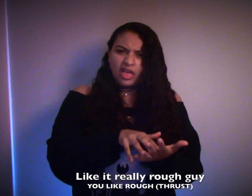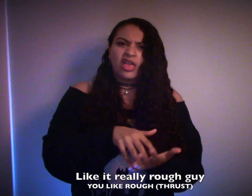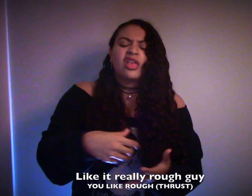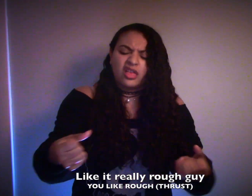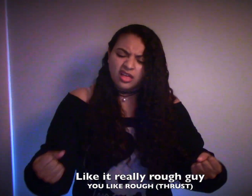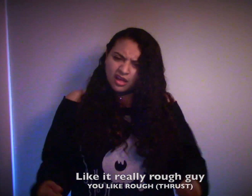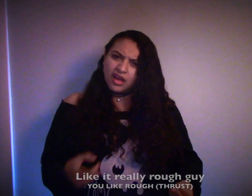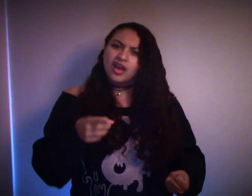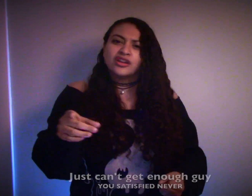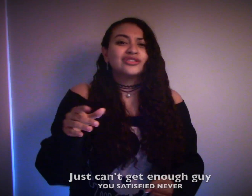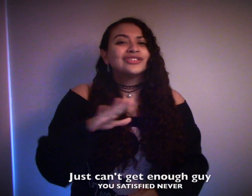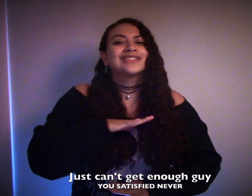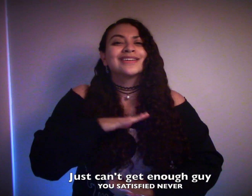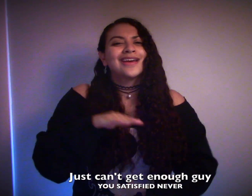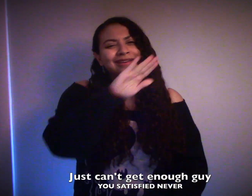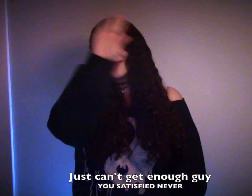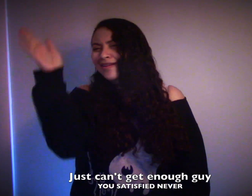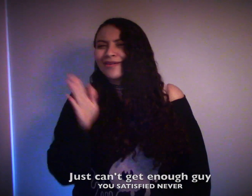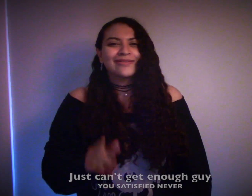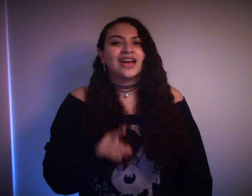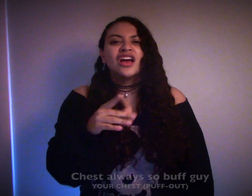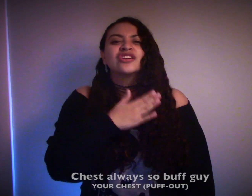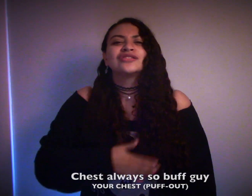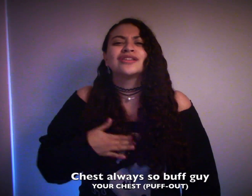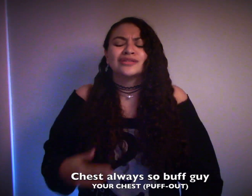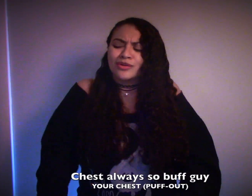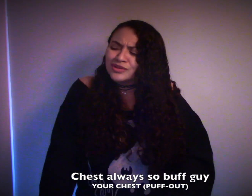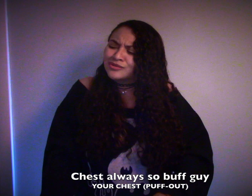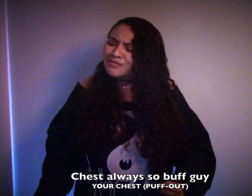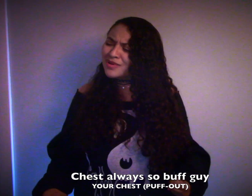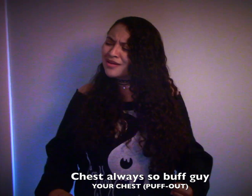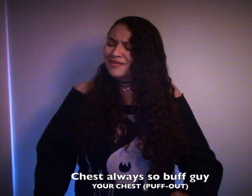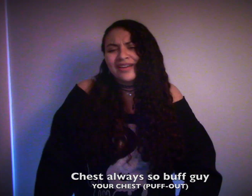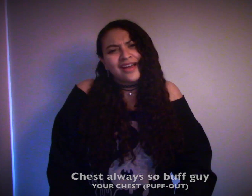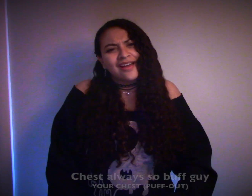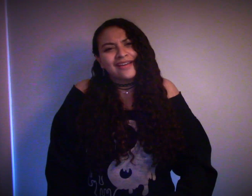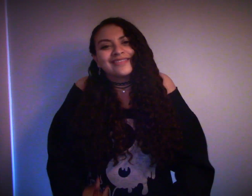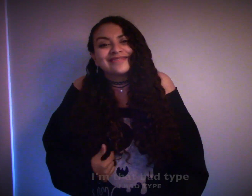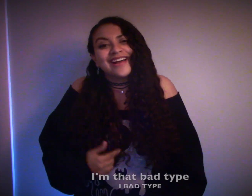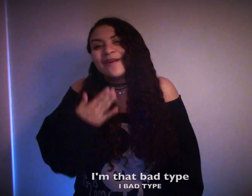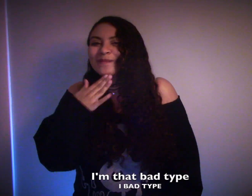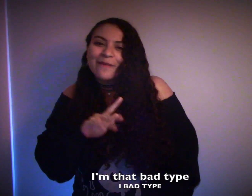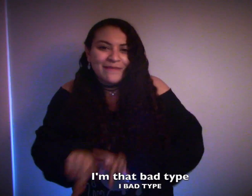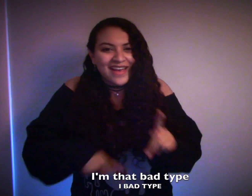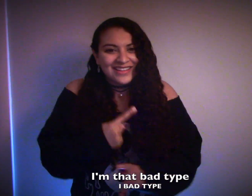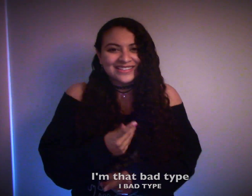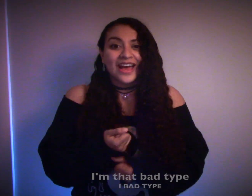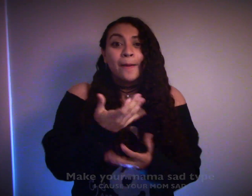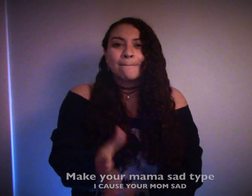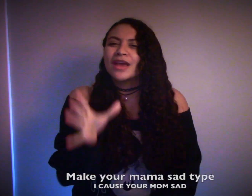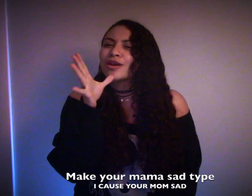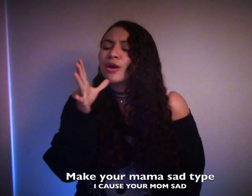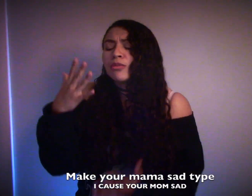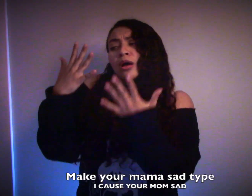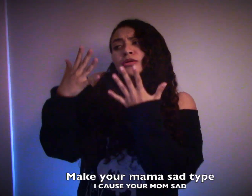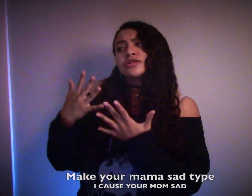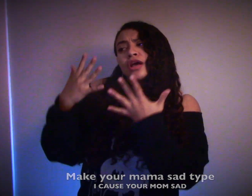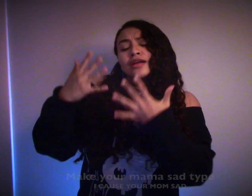really a rough guy Just can't get enough guy Chest always so puffed guy I'm that bad type Make your mama sad